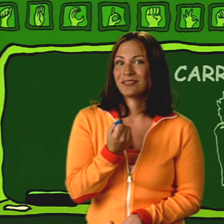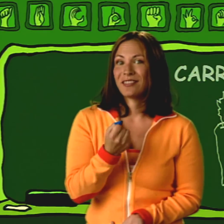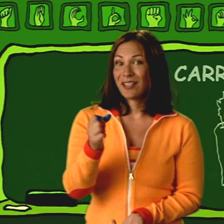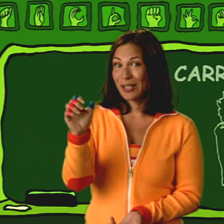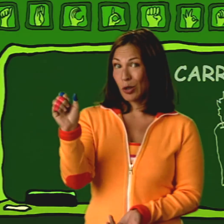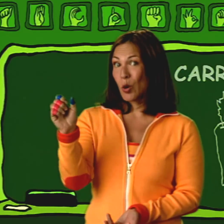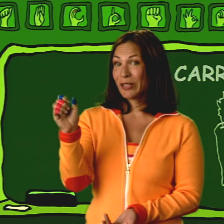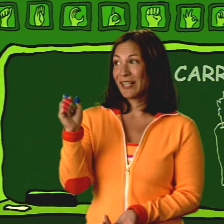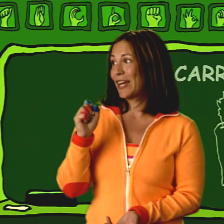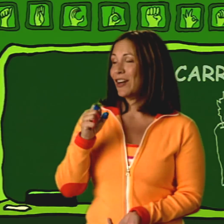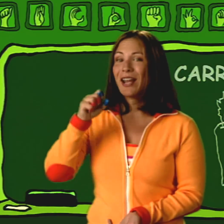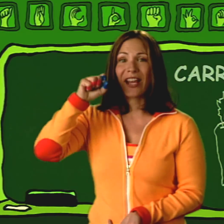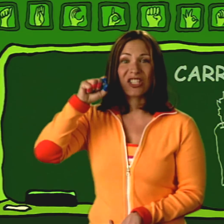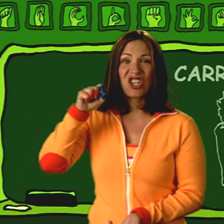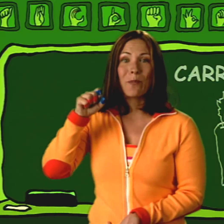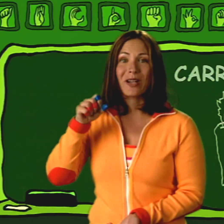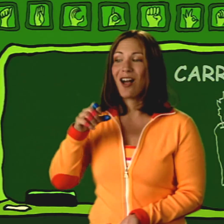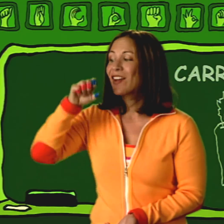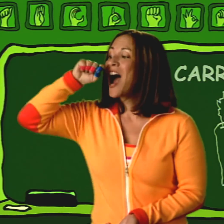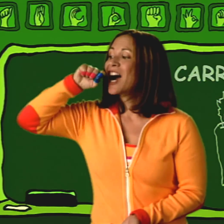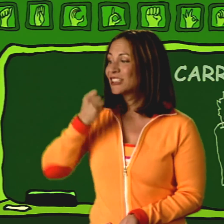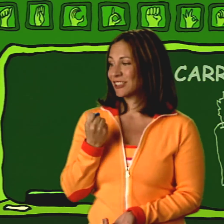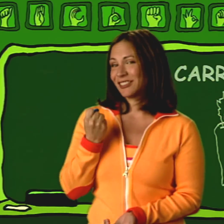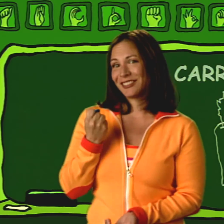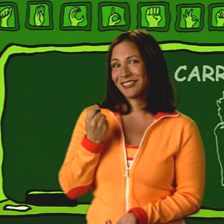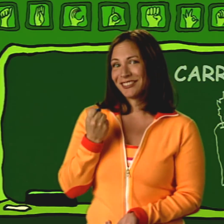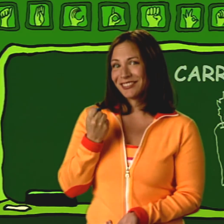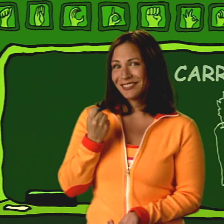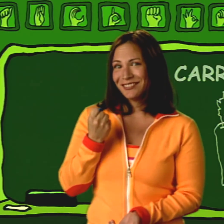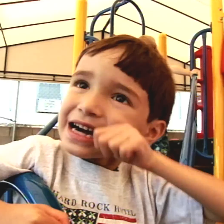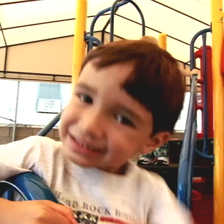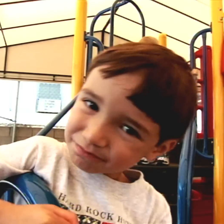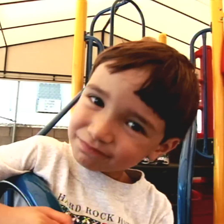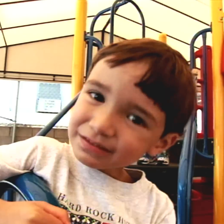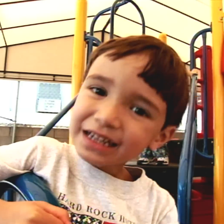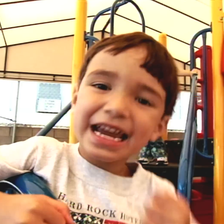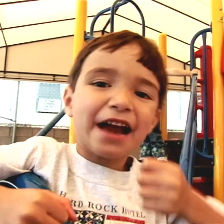It's like you're holding a carrot and you chomp it off. Crunch the carrot.